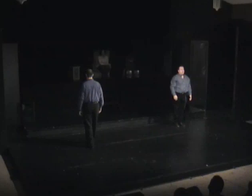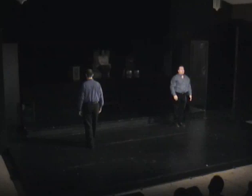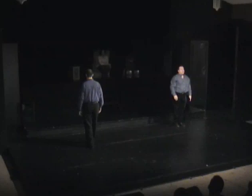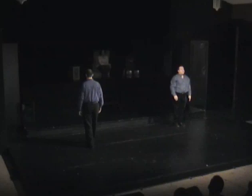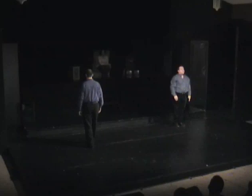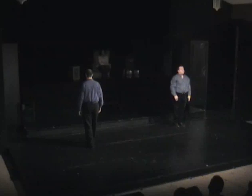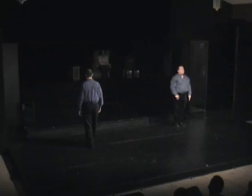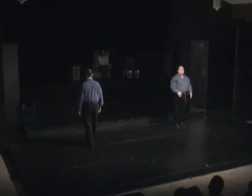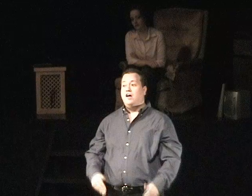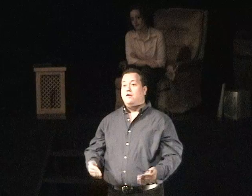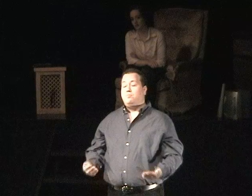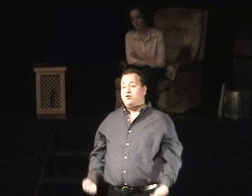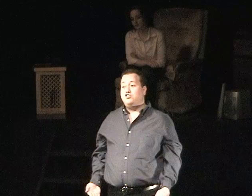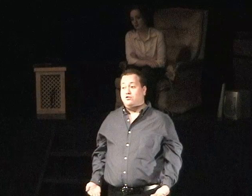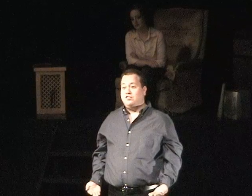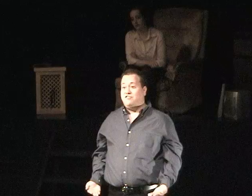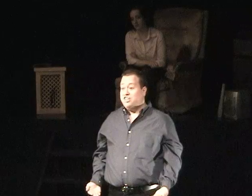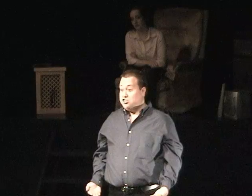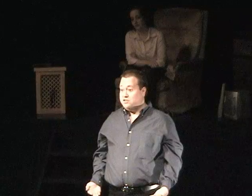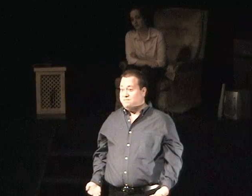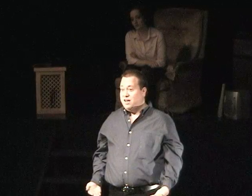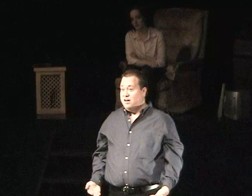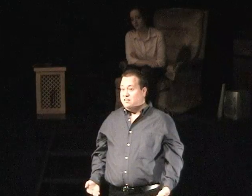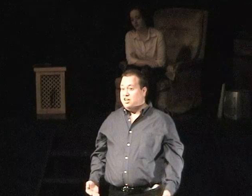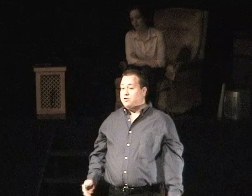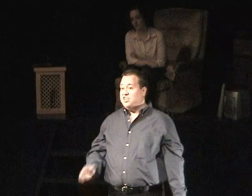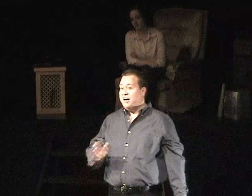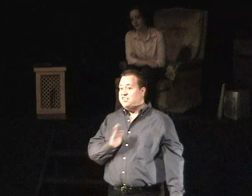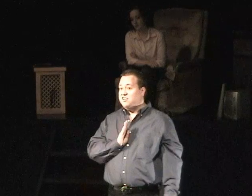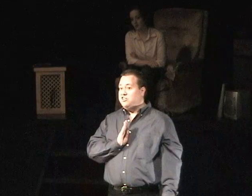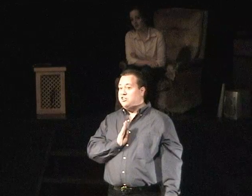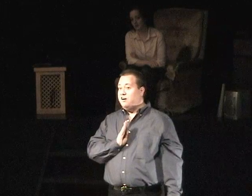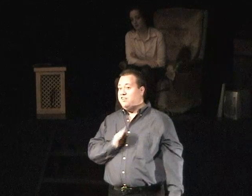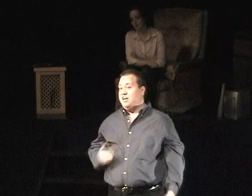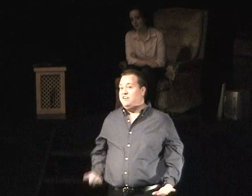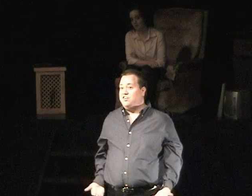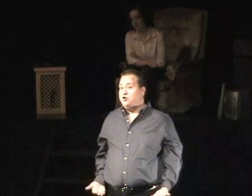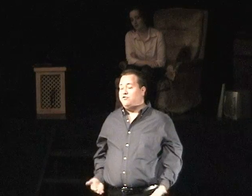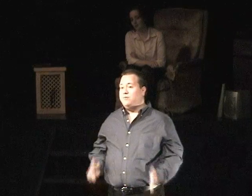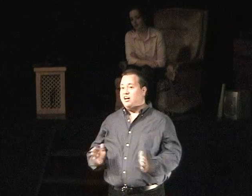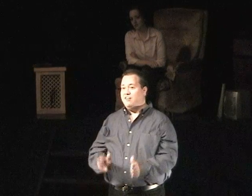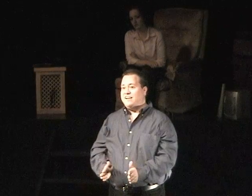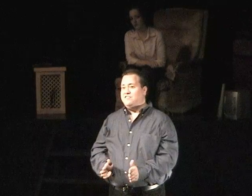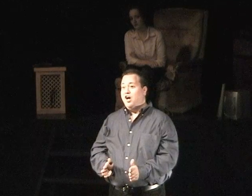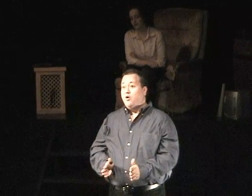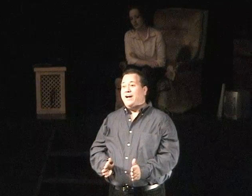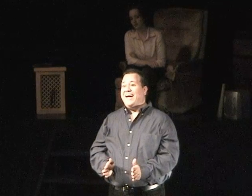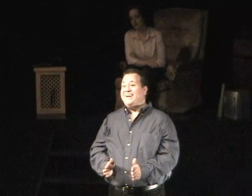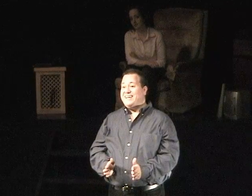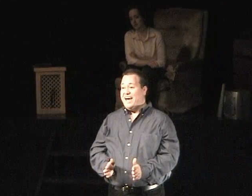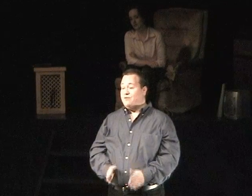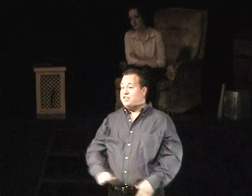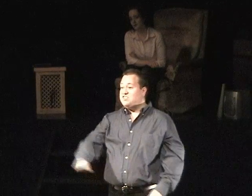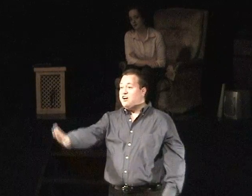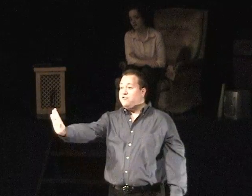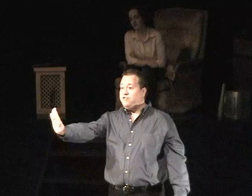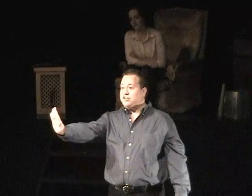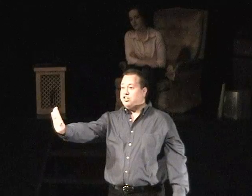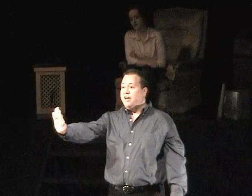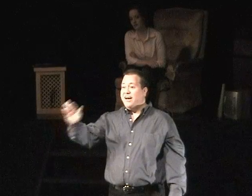People lacked a sense of personal definition. The increasing isolation of the individual from the collective went hand-in-hand with the self-reflection and